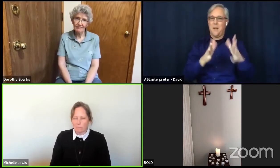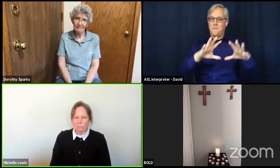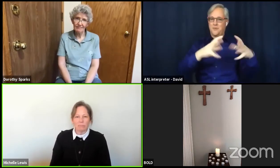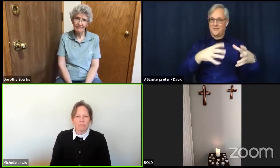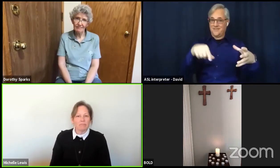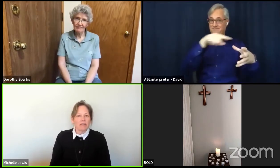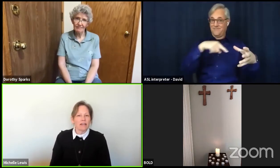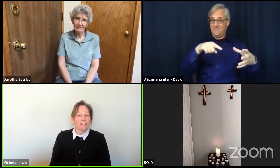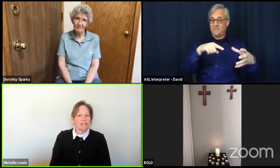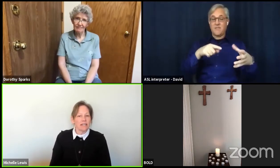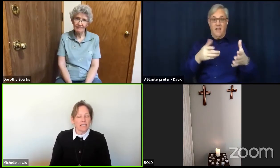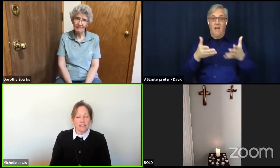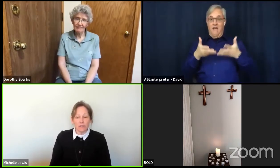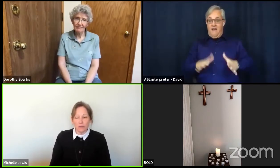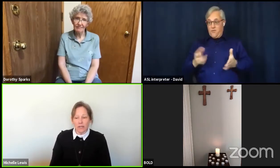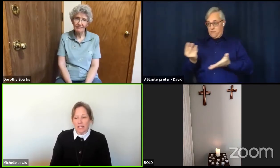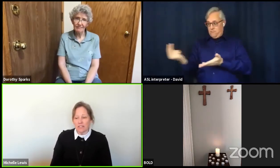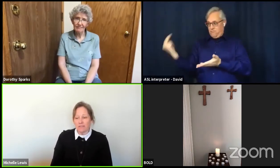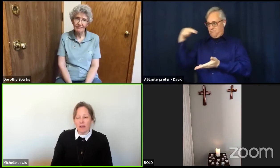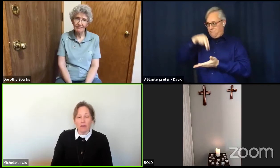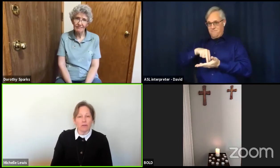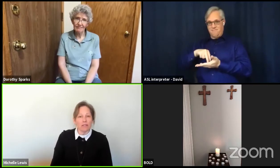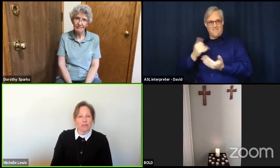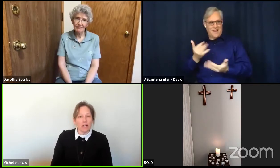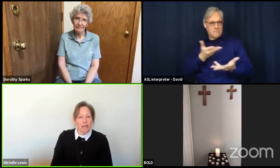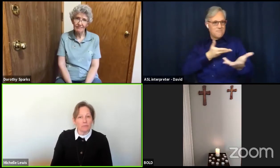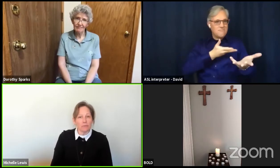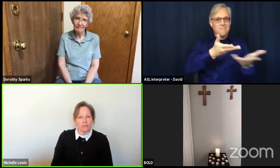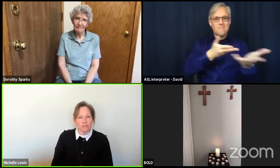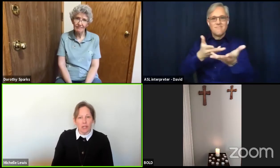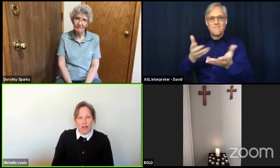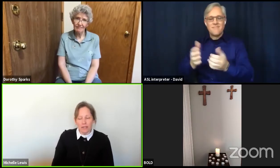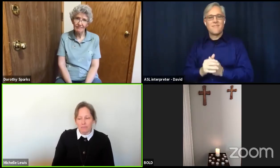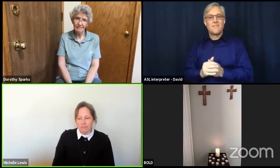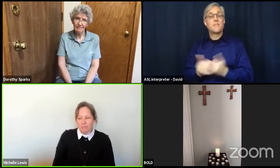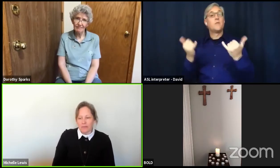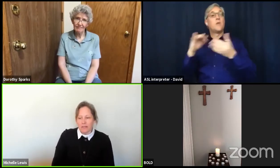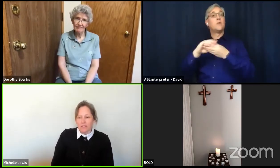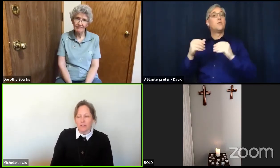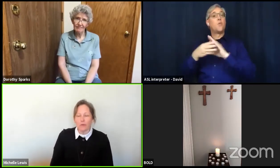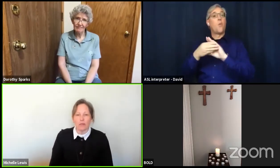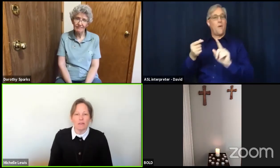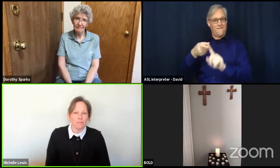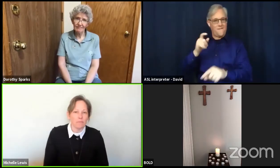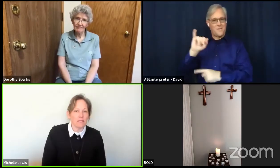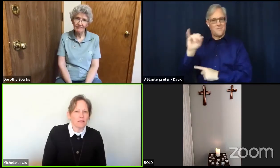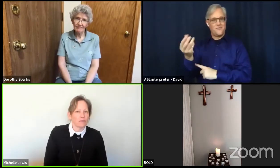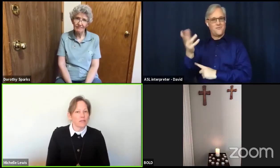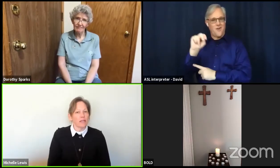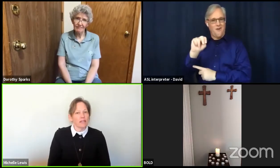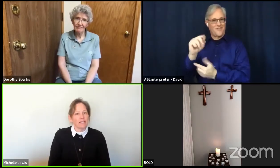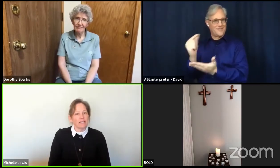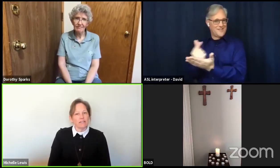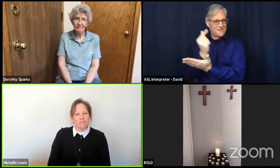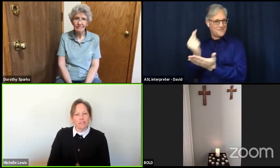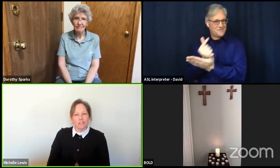And today's story is found in the Gospel of John. So we have been looking at these different stories